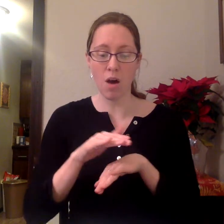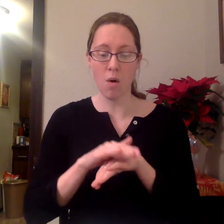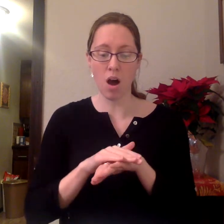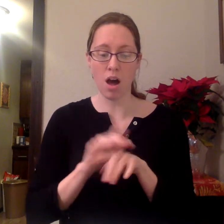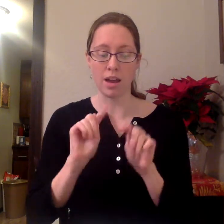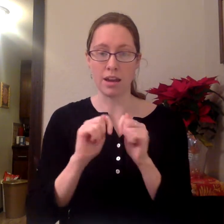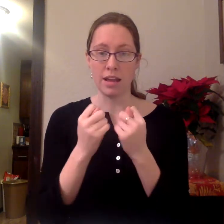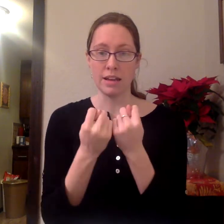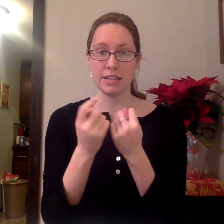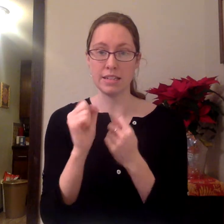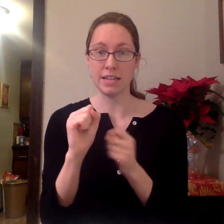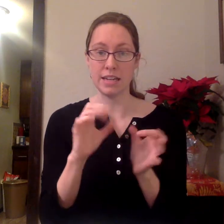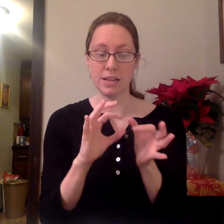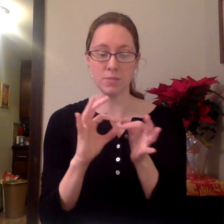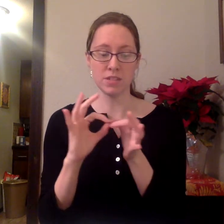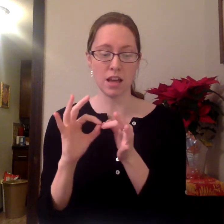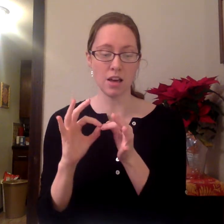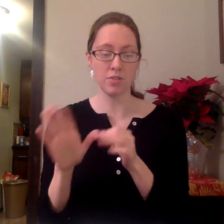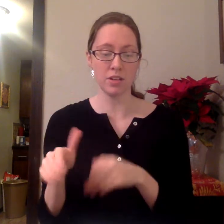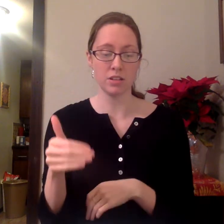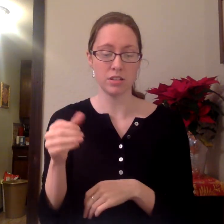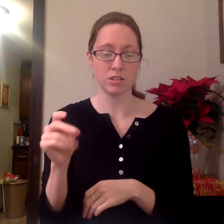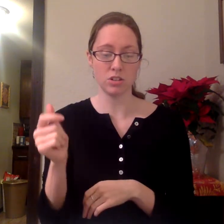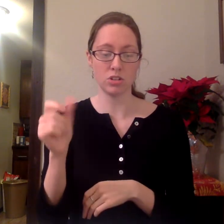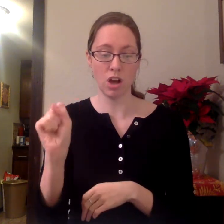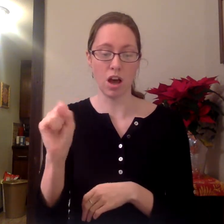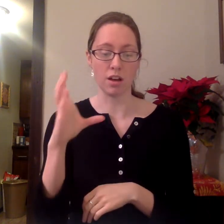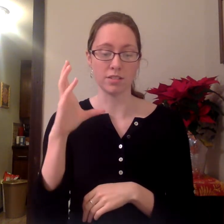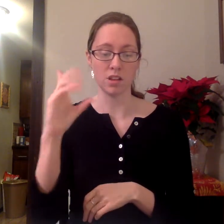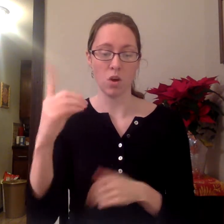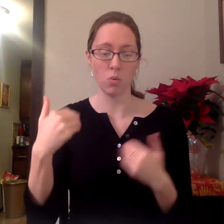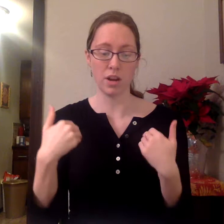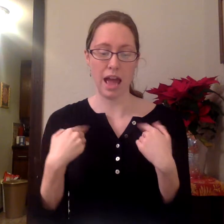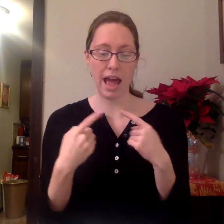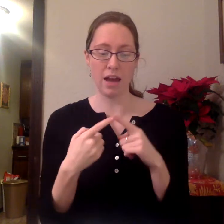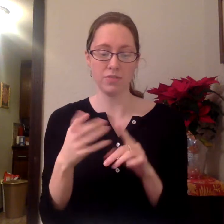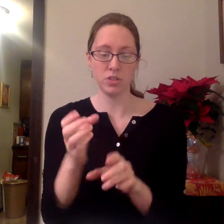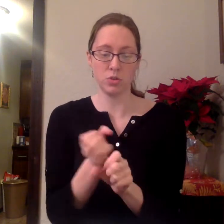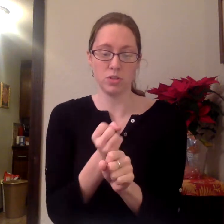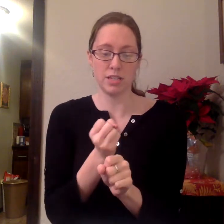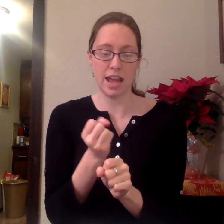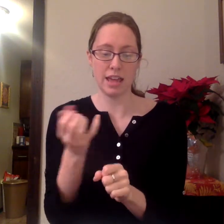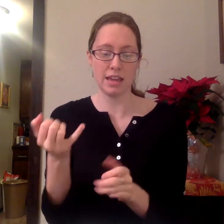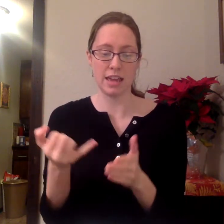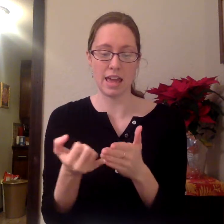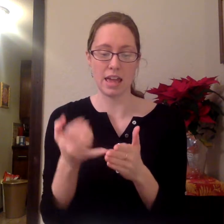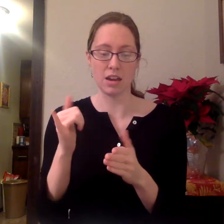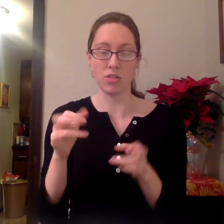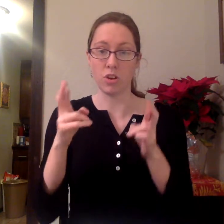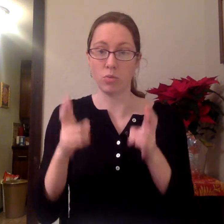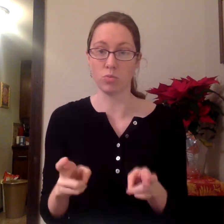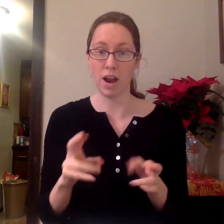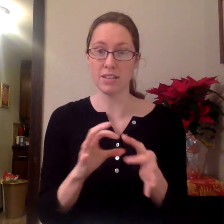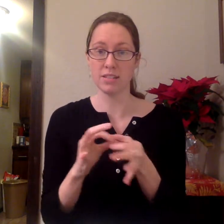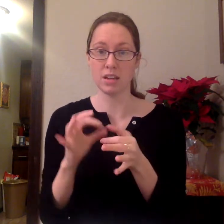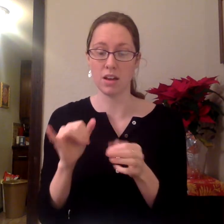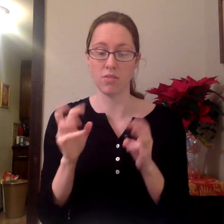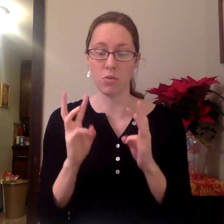on, teams of dogs would have to take it the rest of the